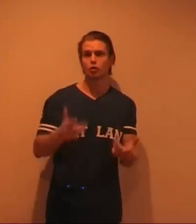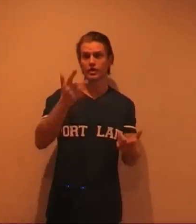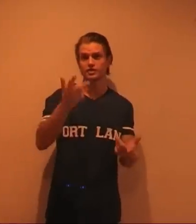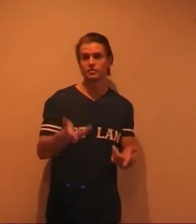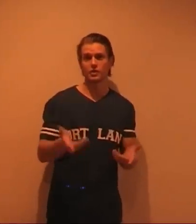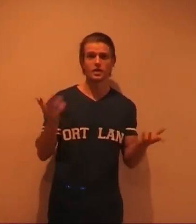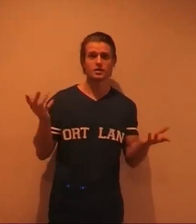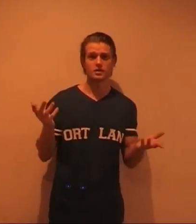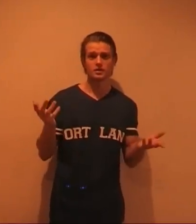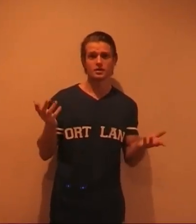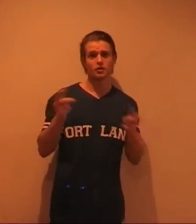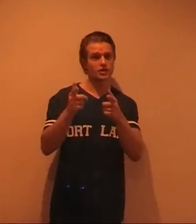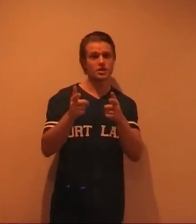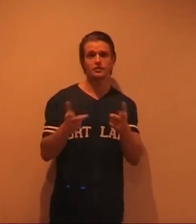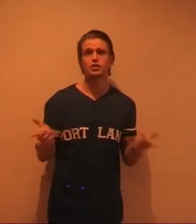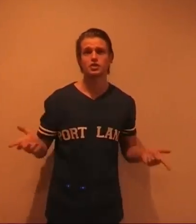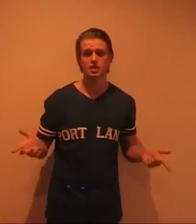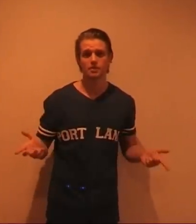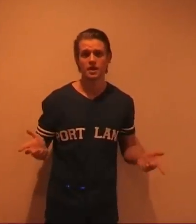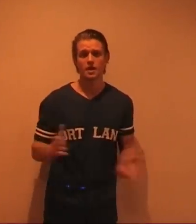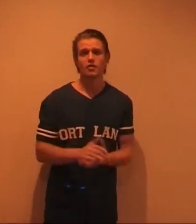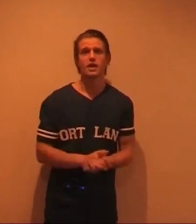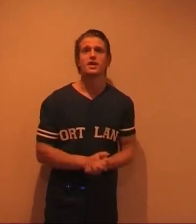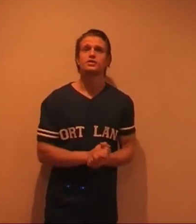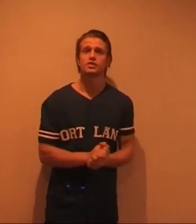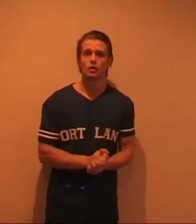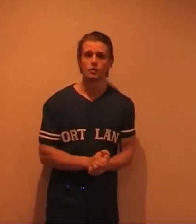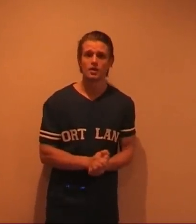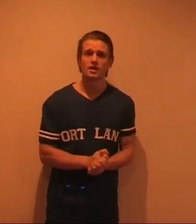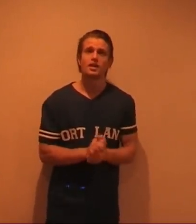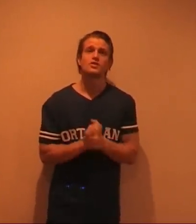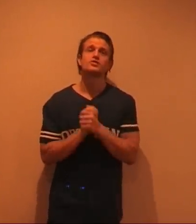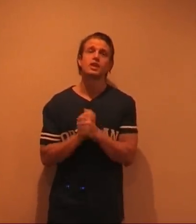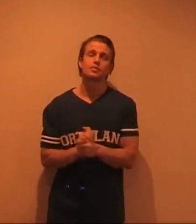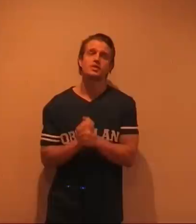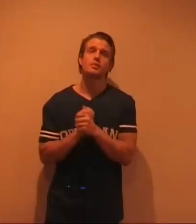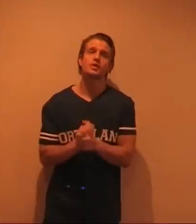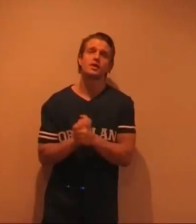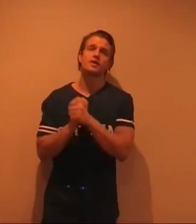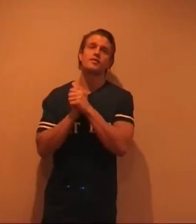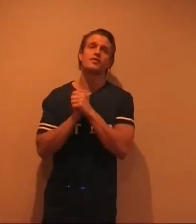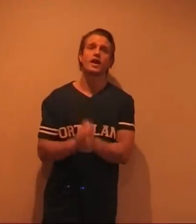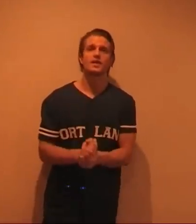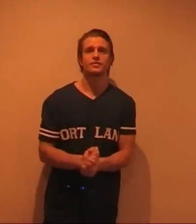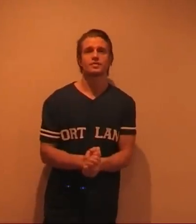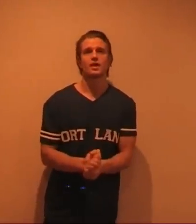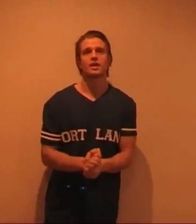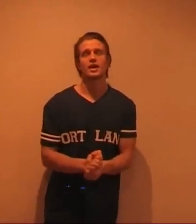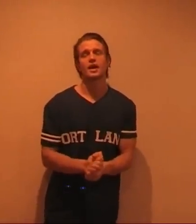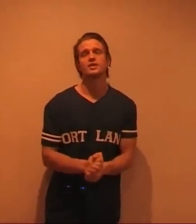He's got great skin by the way. Great skin if only you could see him. Alright. So tip number five. Okay. I hate